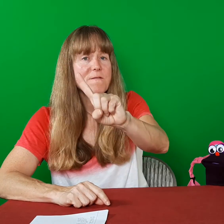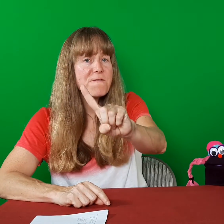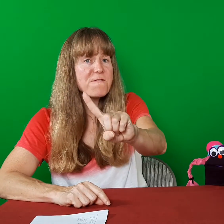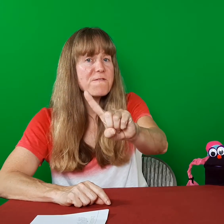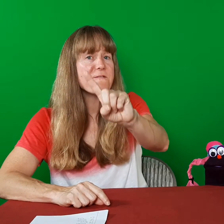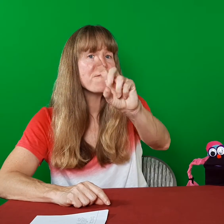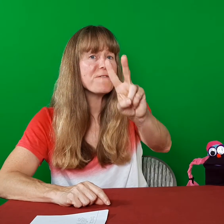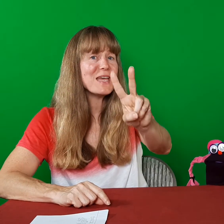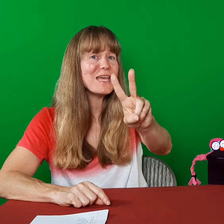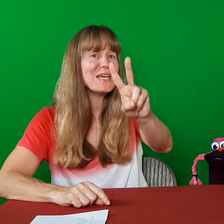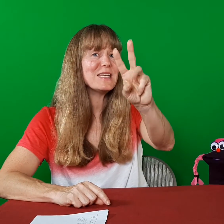Zip. Fizz.